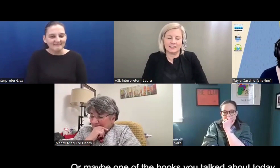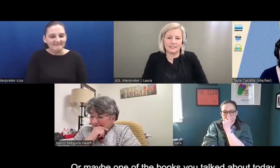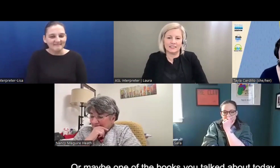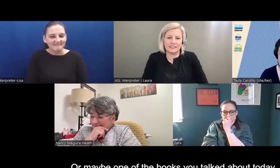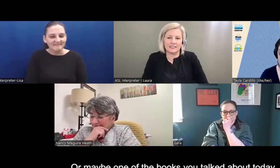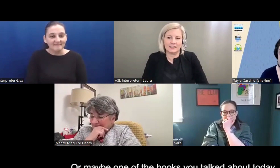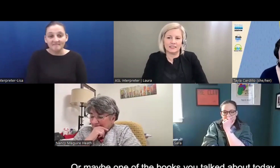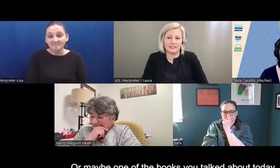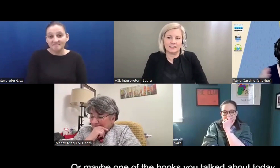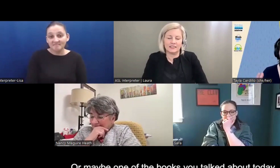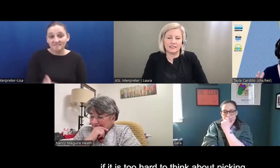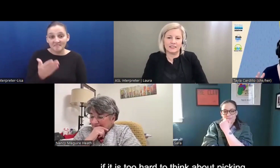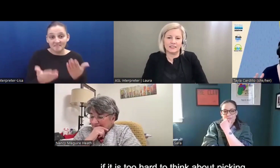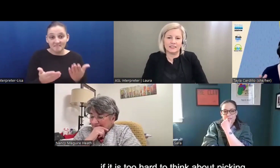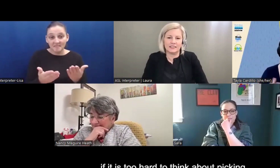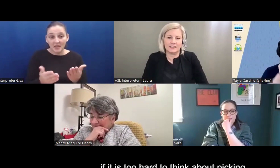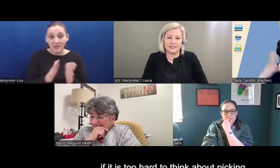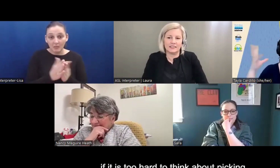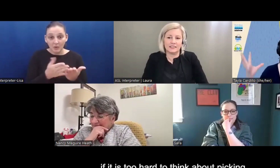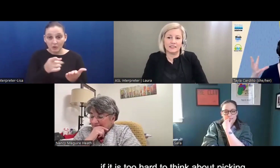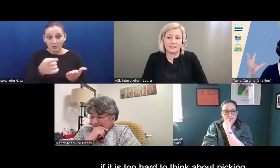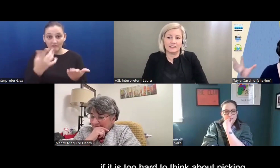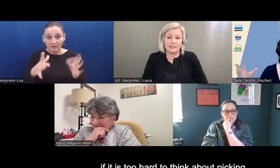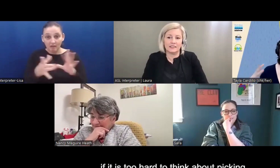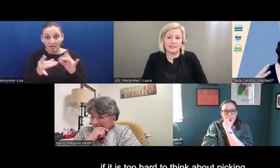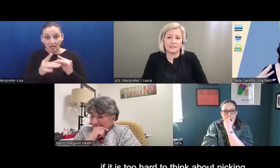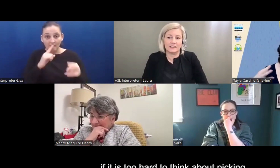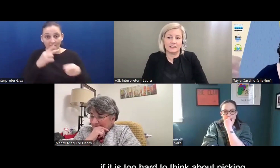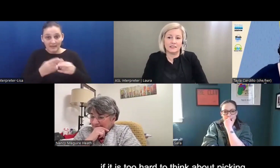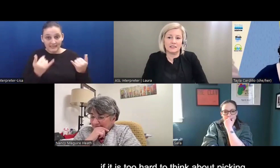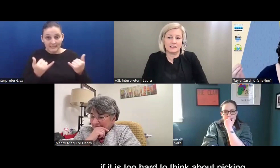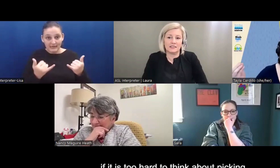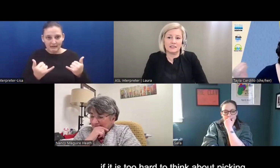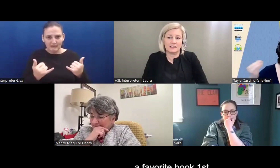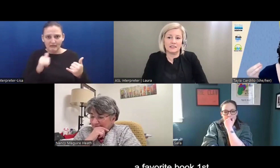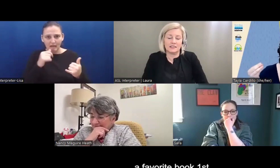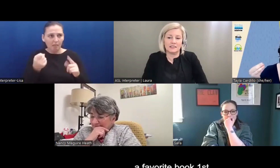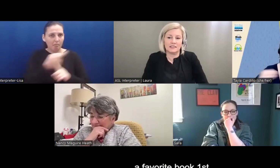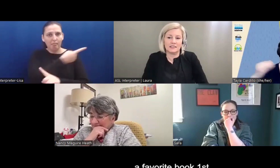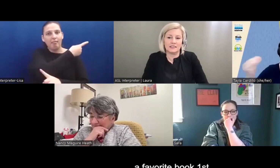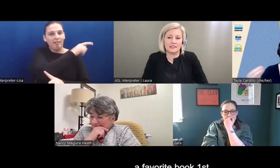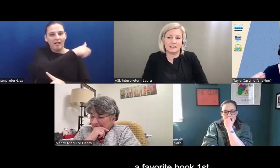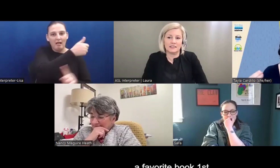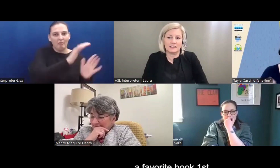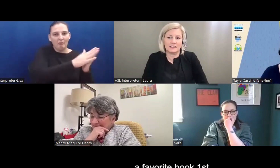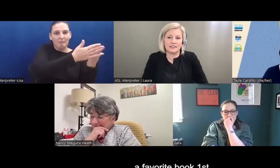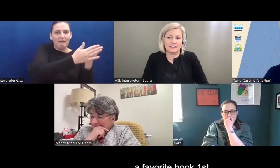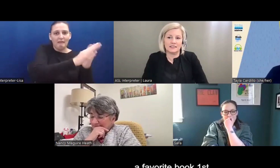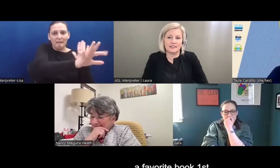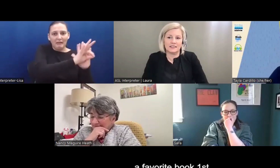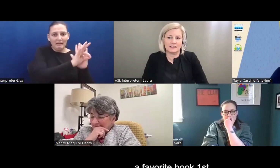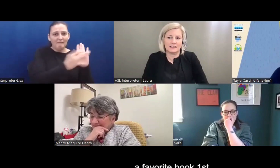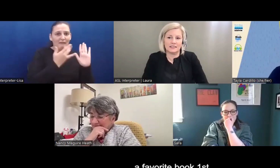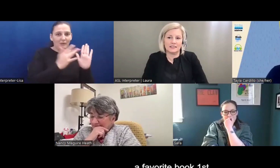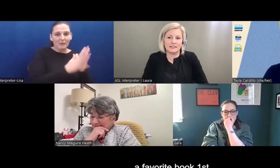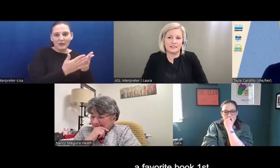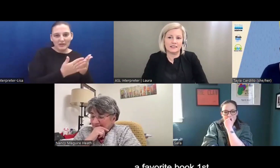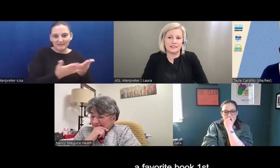Or maybe one of the books you talked about today. it's too hard to think about like, Ooh, pick a favorite book first before I even pick